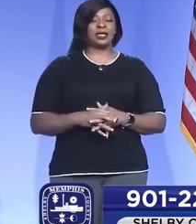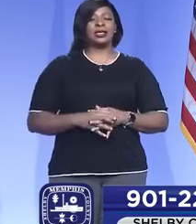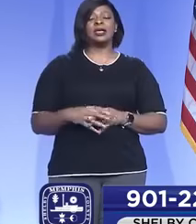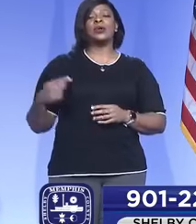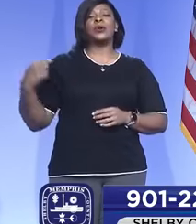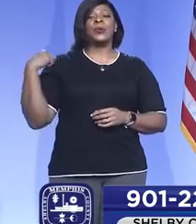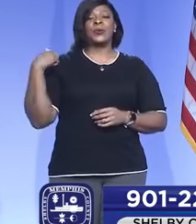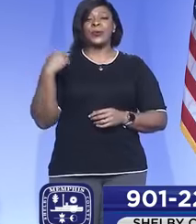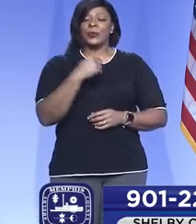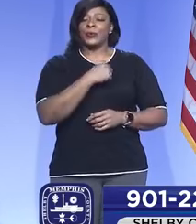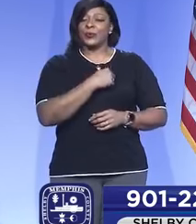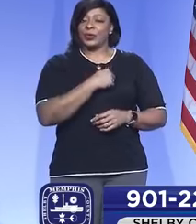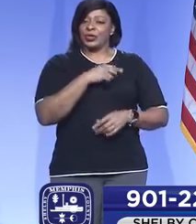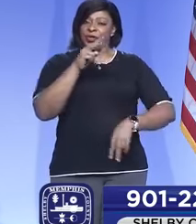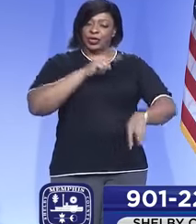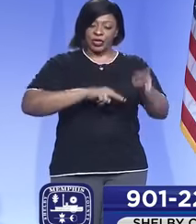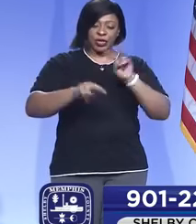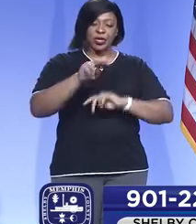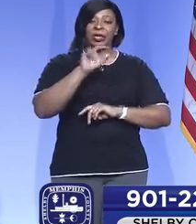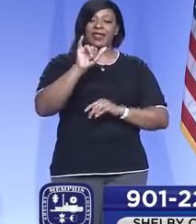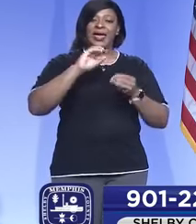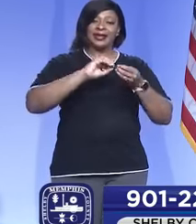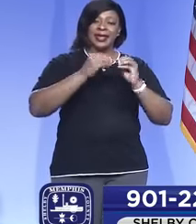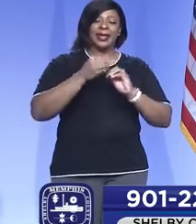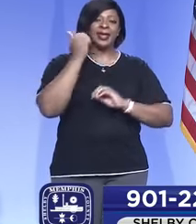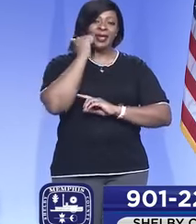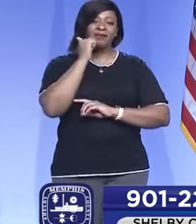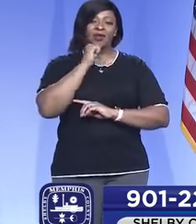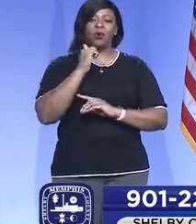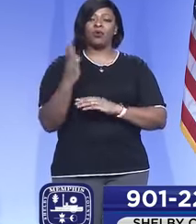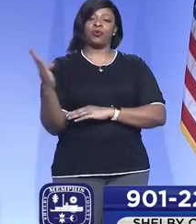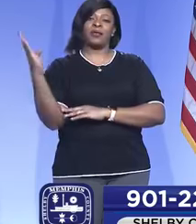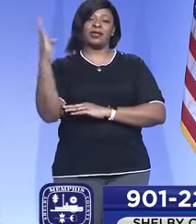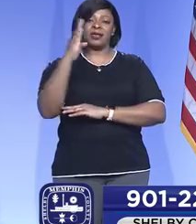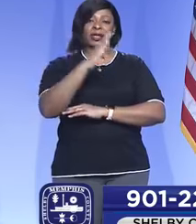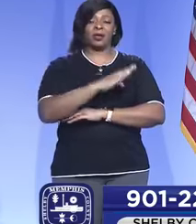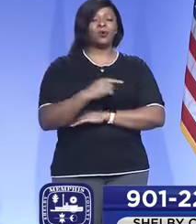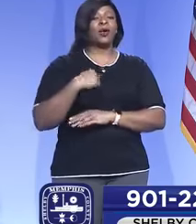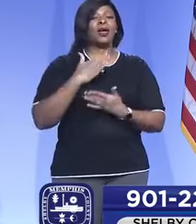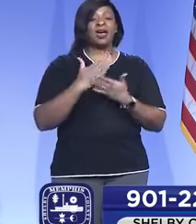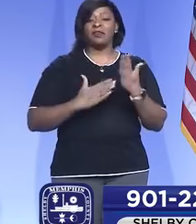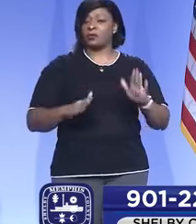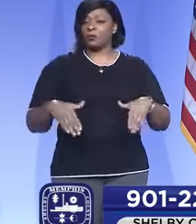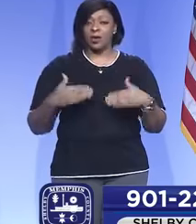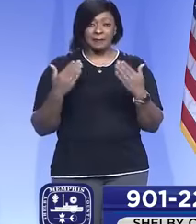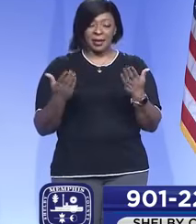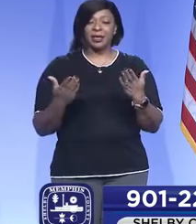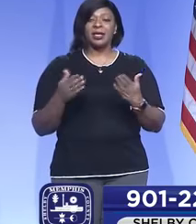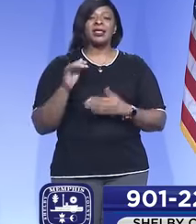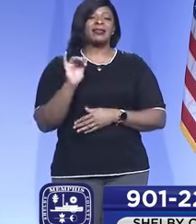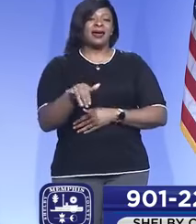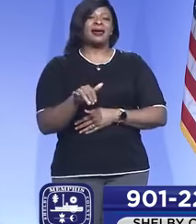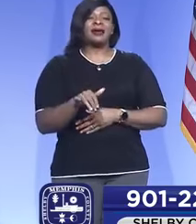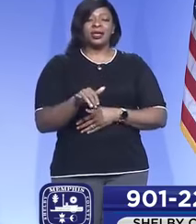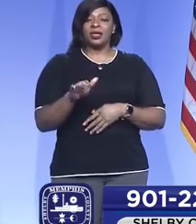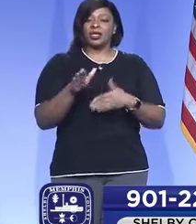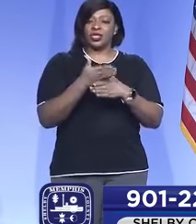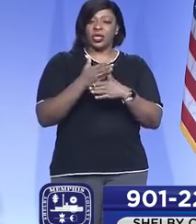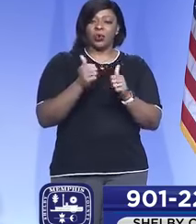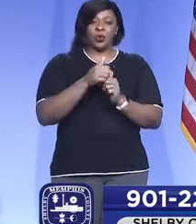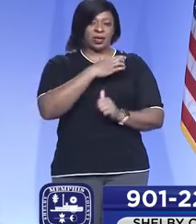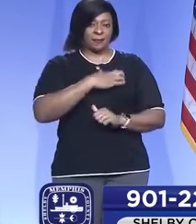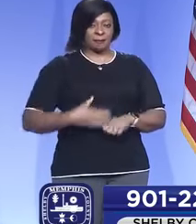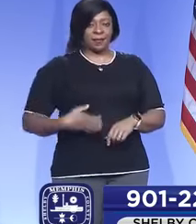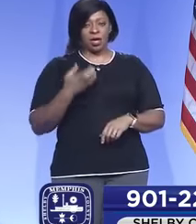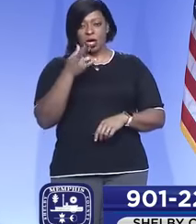So, we are looking at the data daily and throughout the day. We have some recommendations that we'll share with Mayor